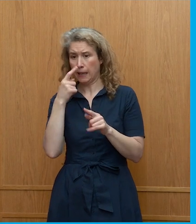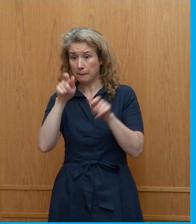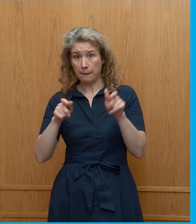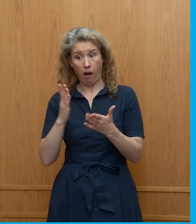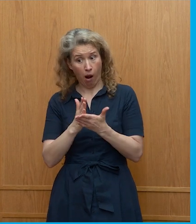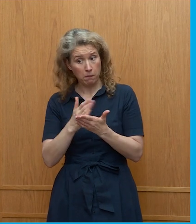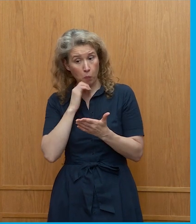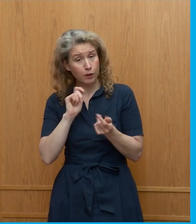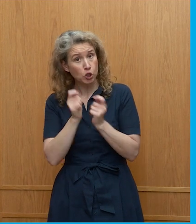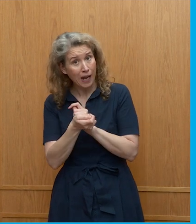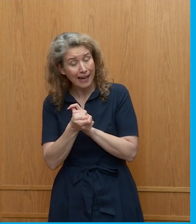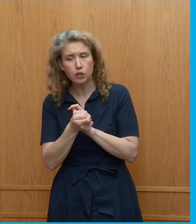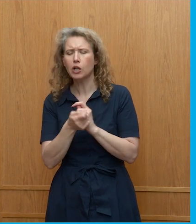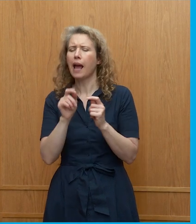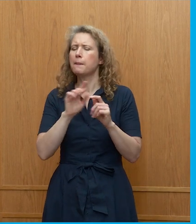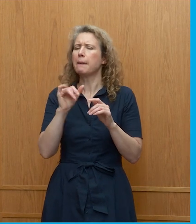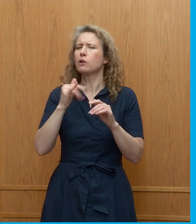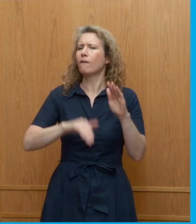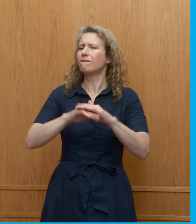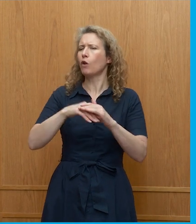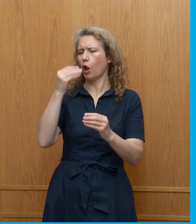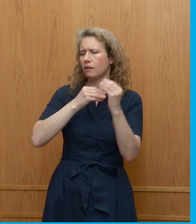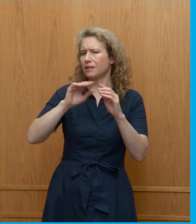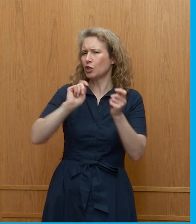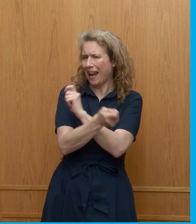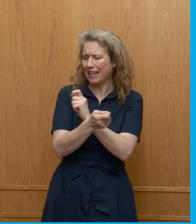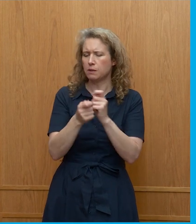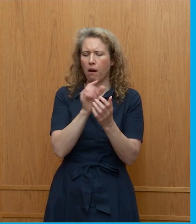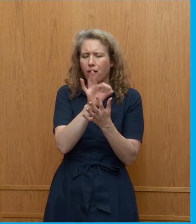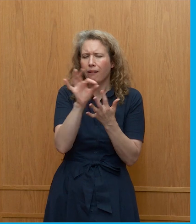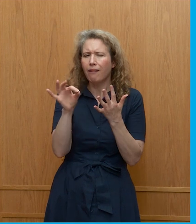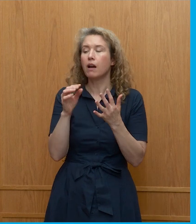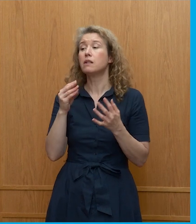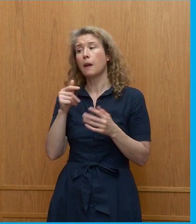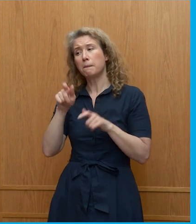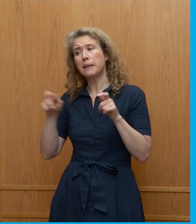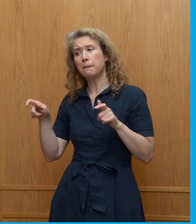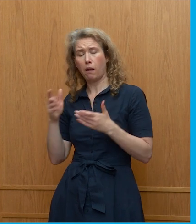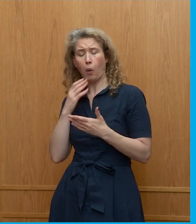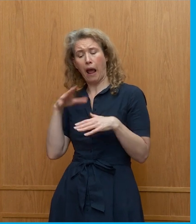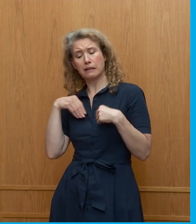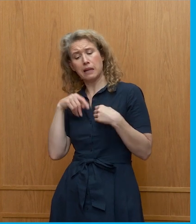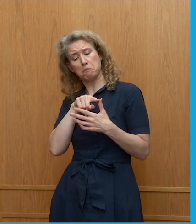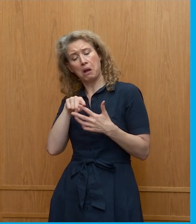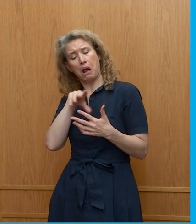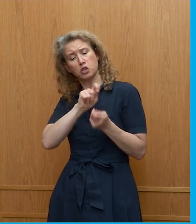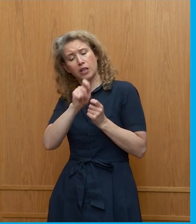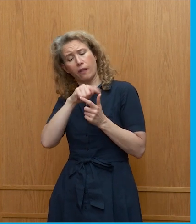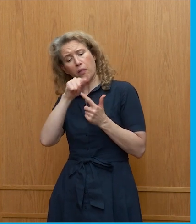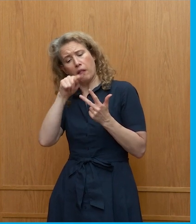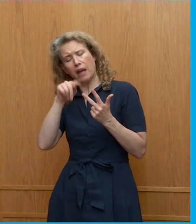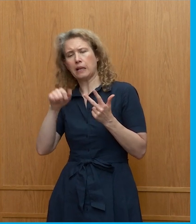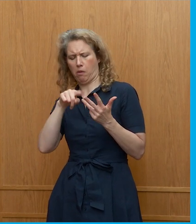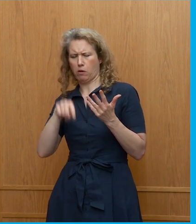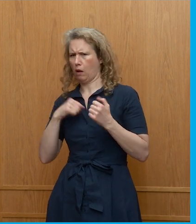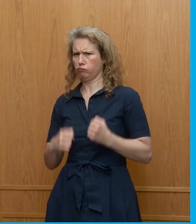different aspects of the diet. And I think people generally are to some extent for certain aspects, not others, and there's simple things